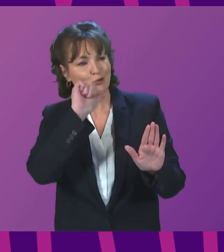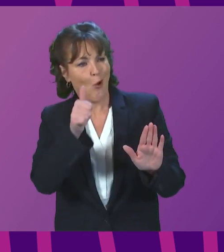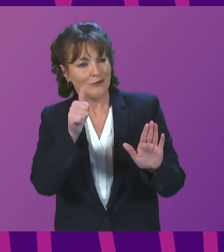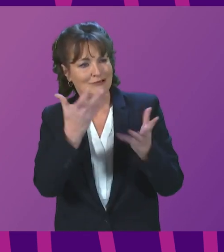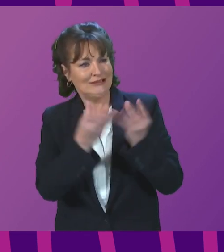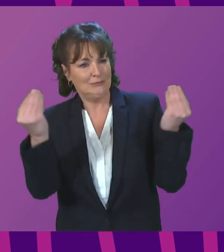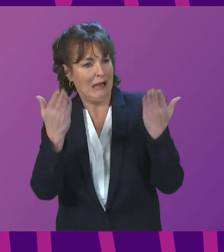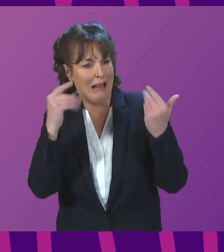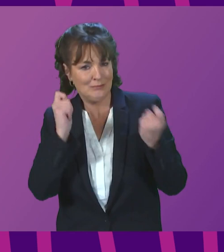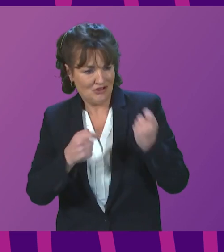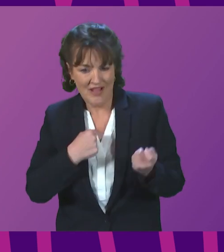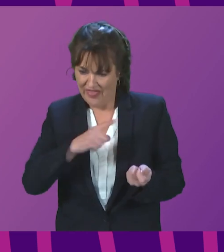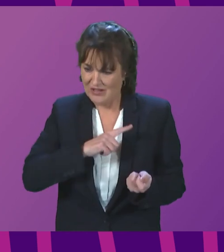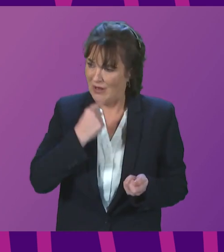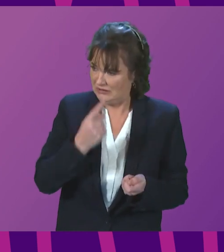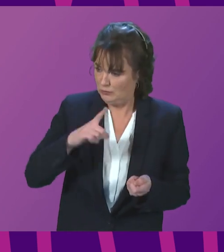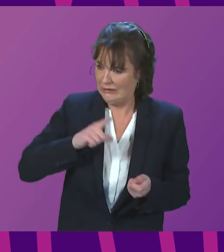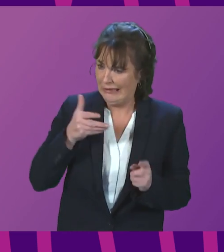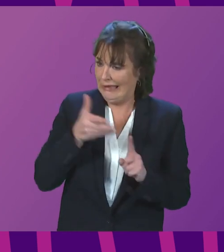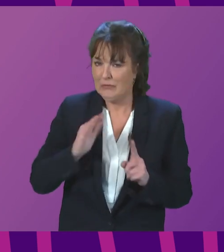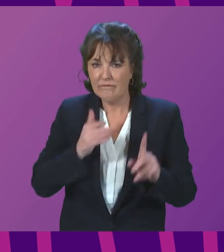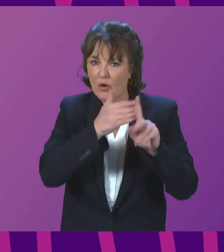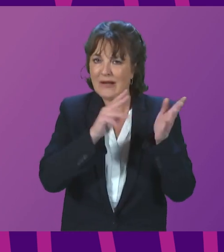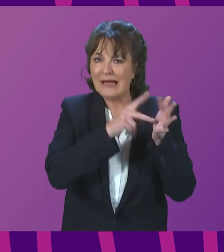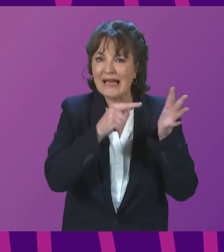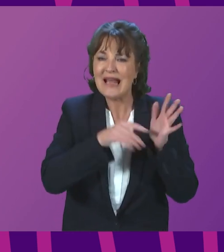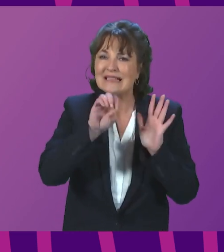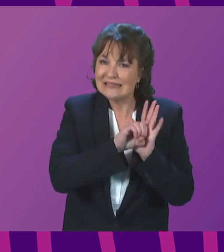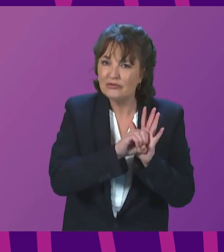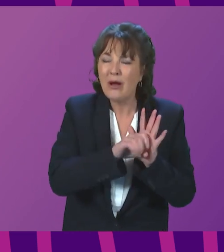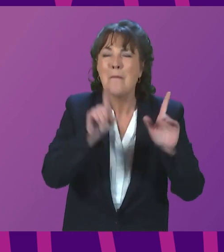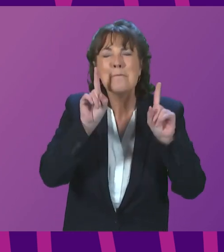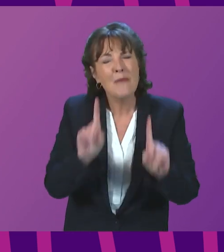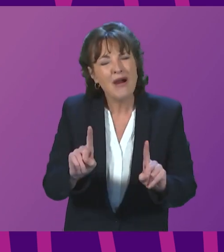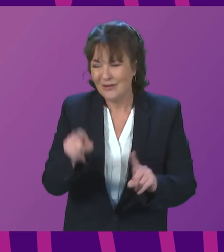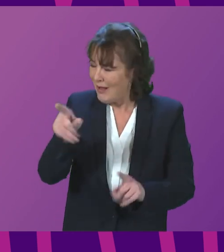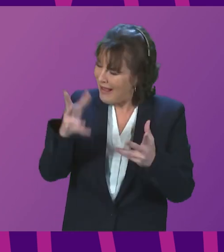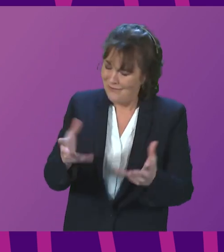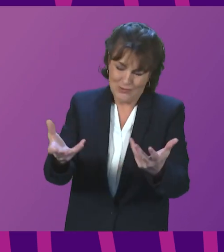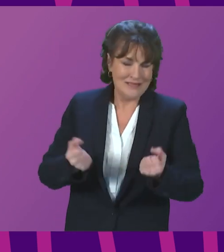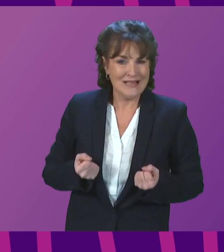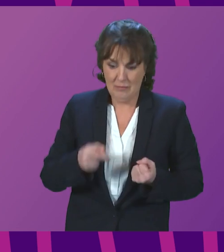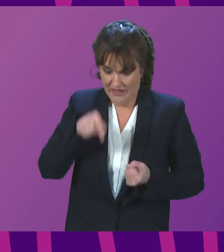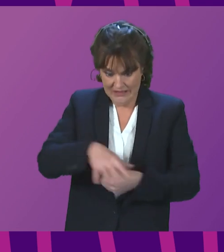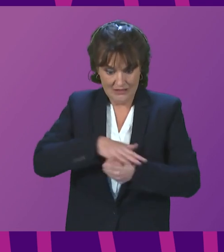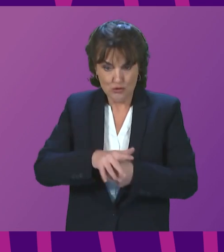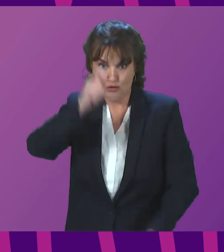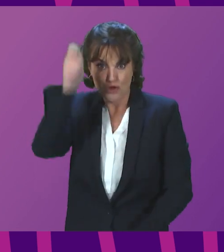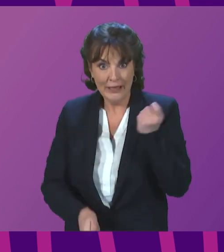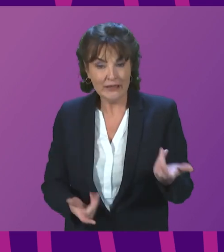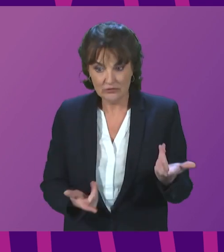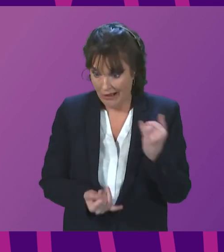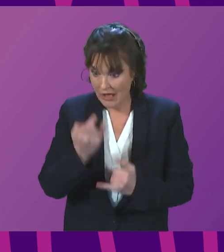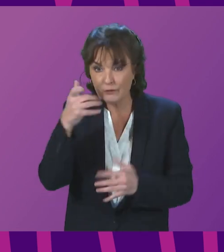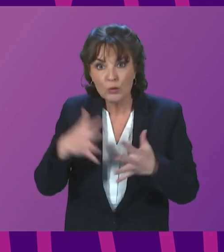zero in my questions. But we have also got to see the situation has changed fundamentally, not just in months and years, but in recent